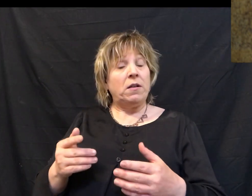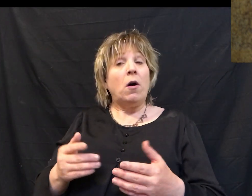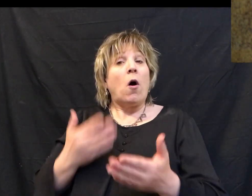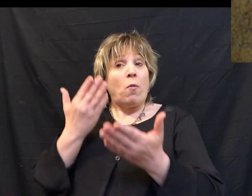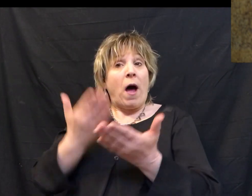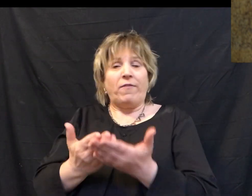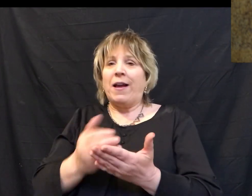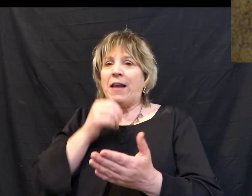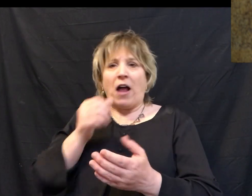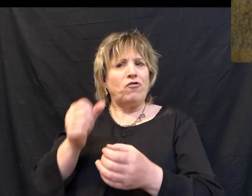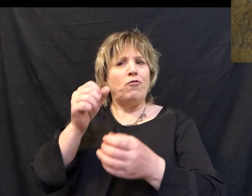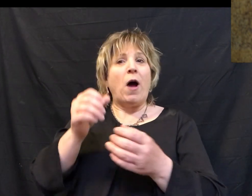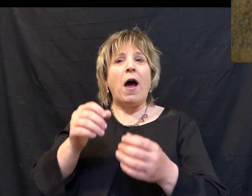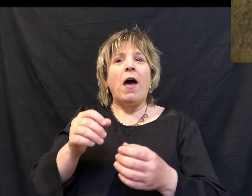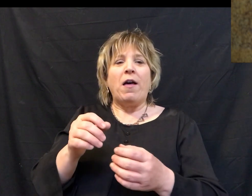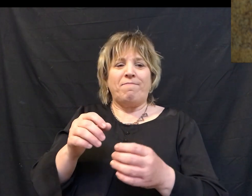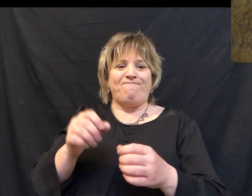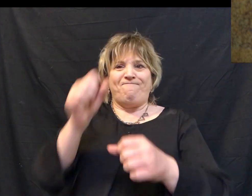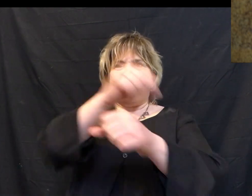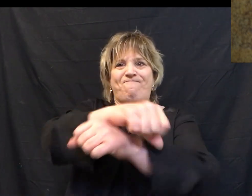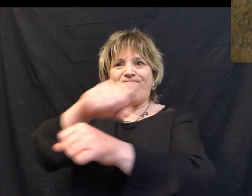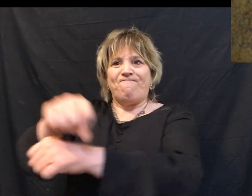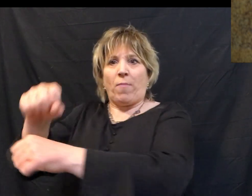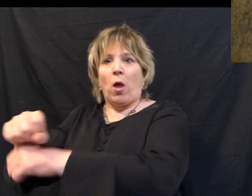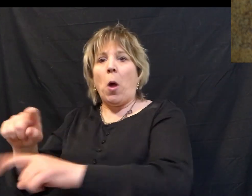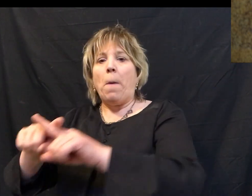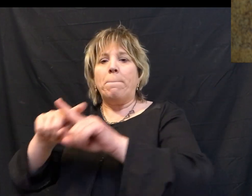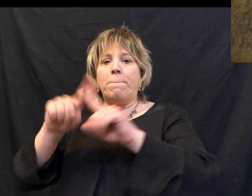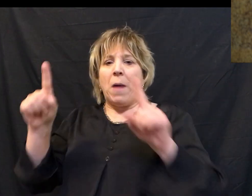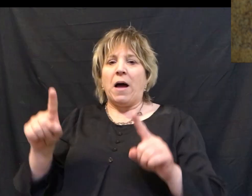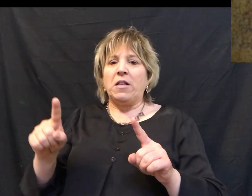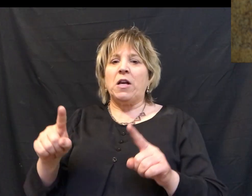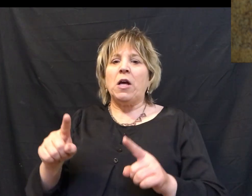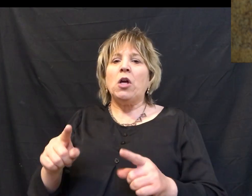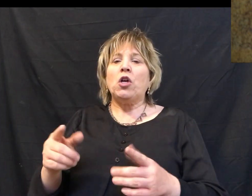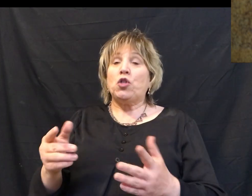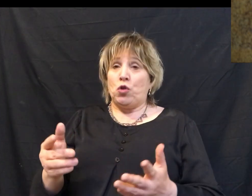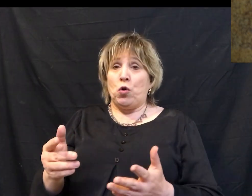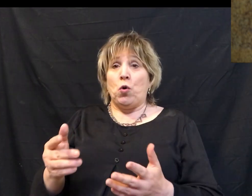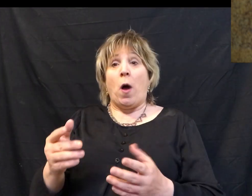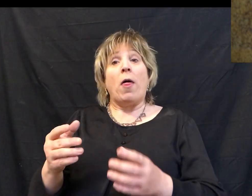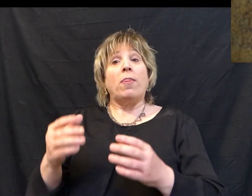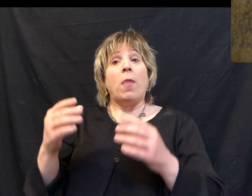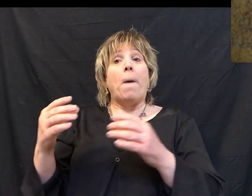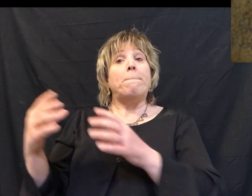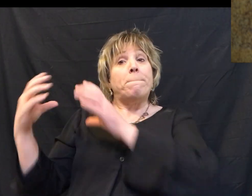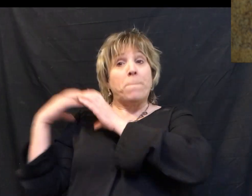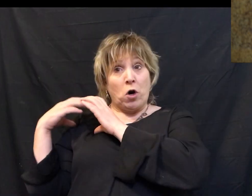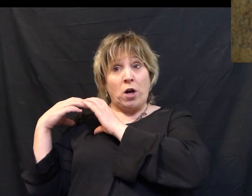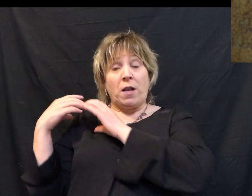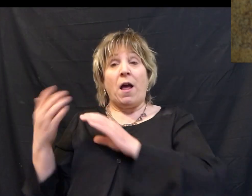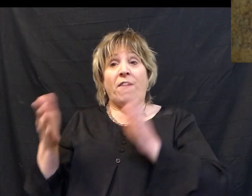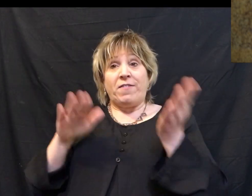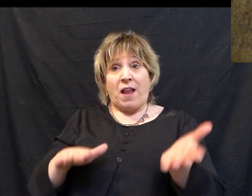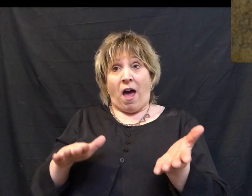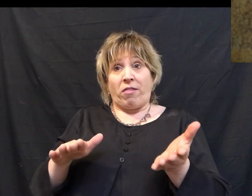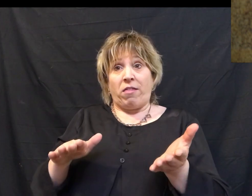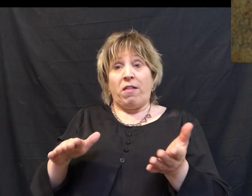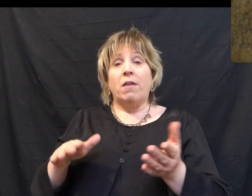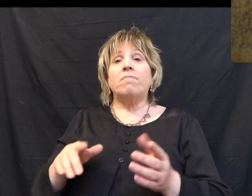not to overthrow an empire, but to make those who were bound by carrying the burden of death alive